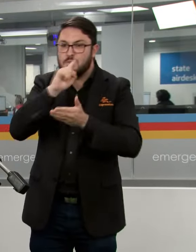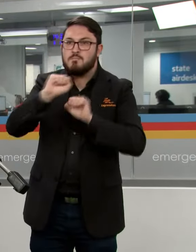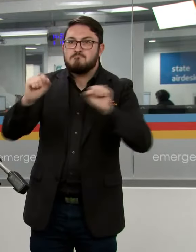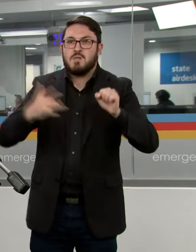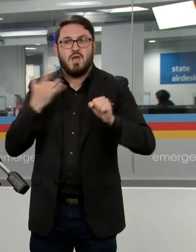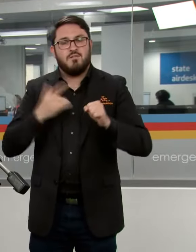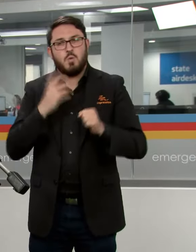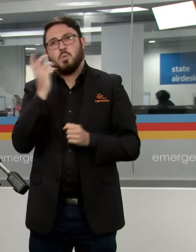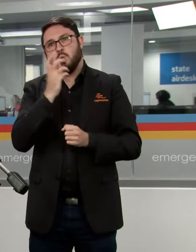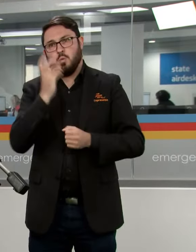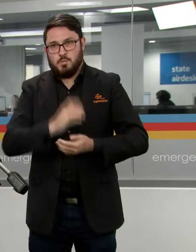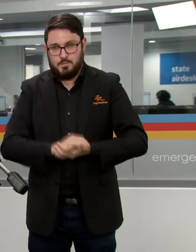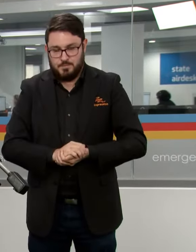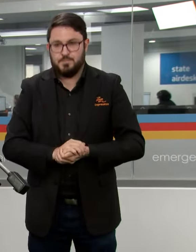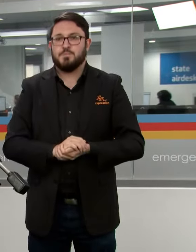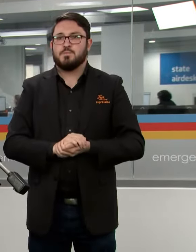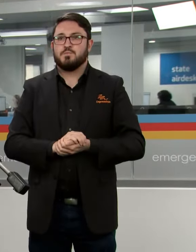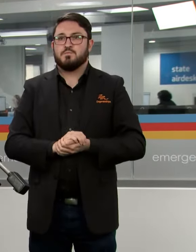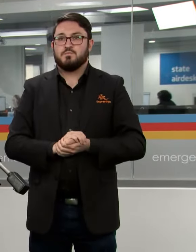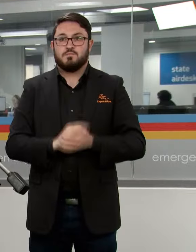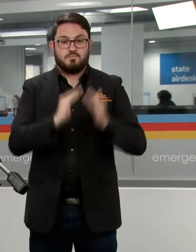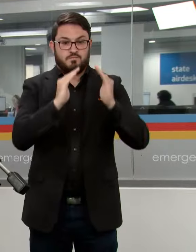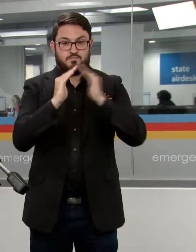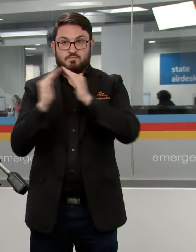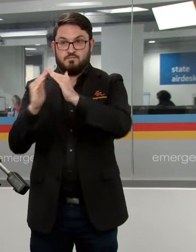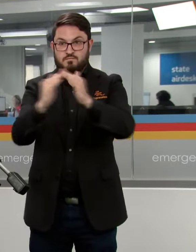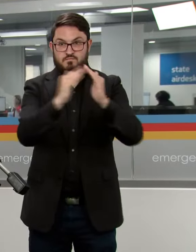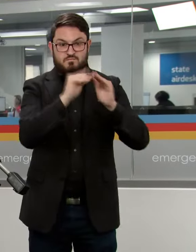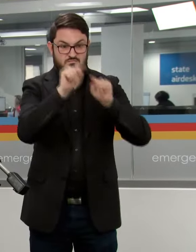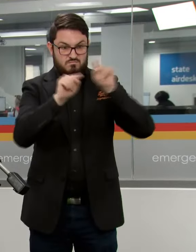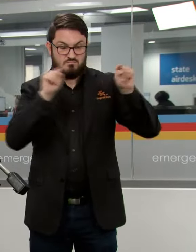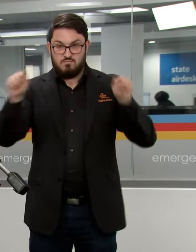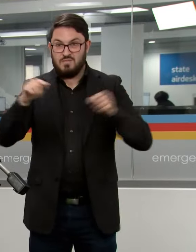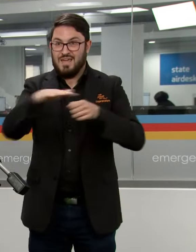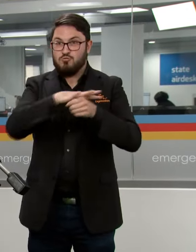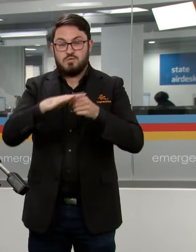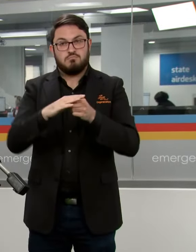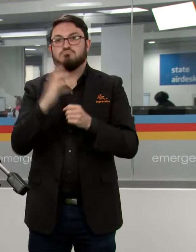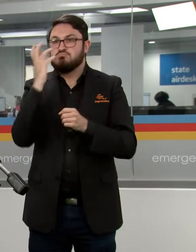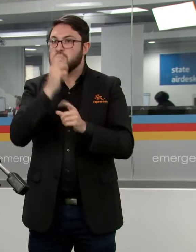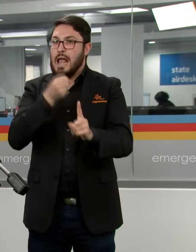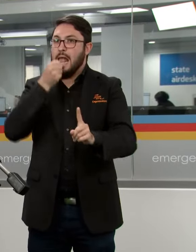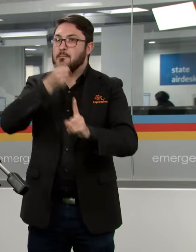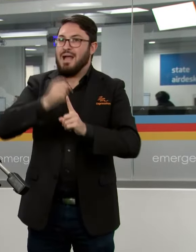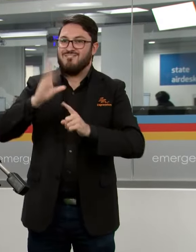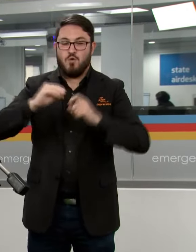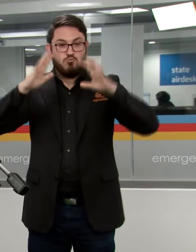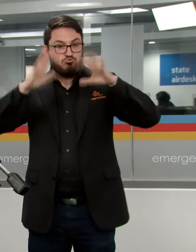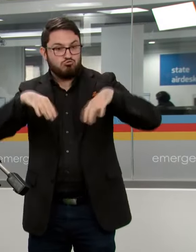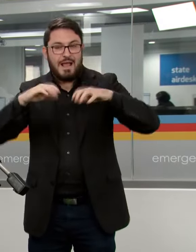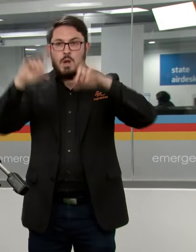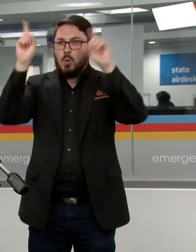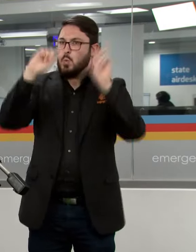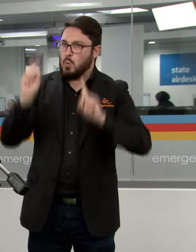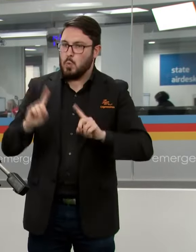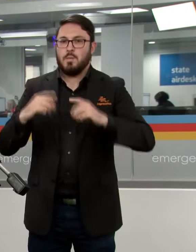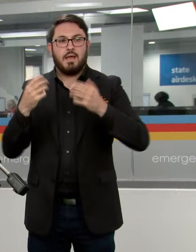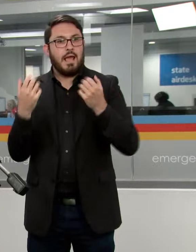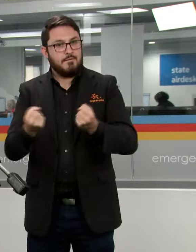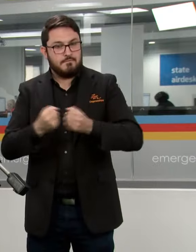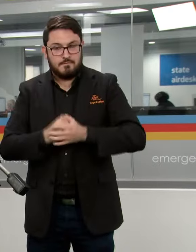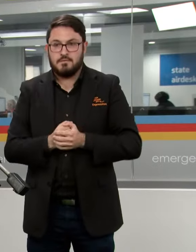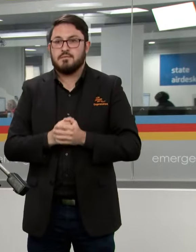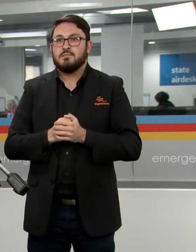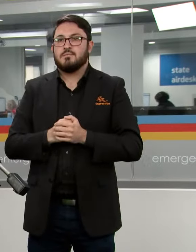waters. Numerous houses across those areas have been impacted by the rains and the storms and